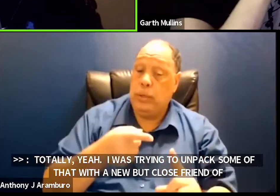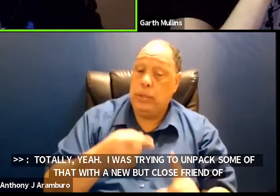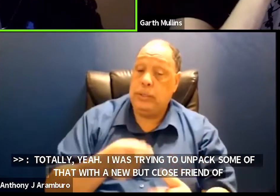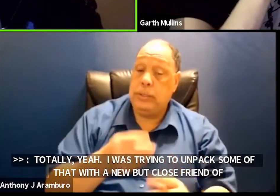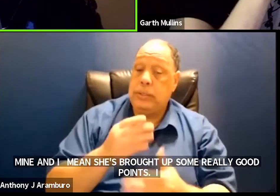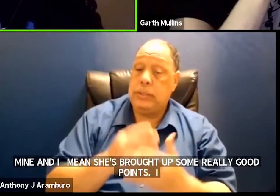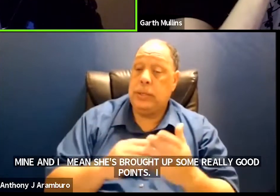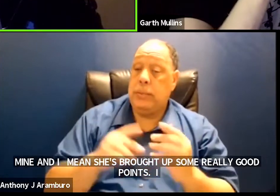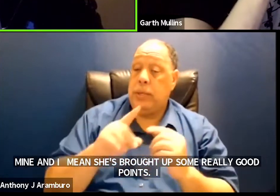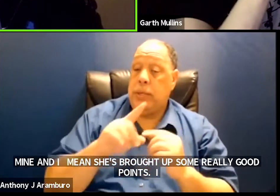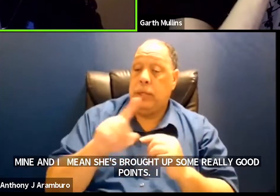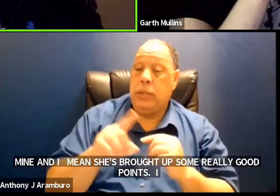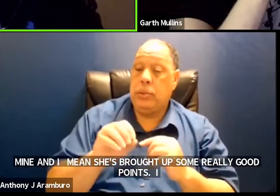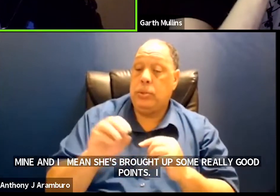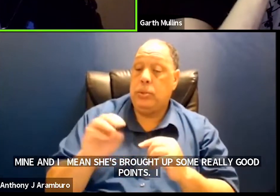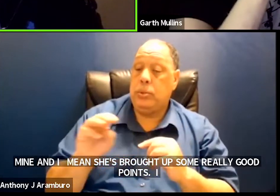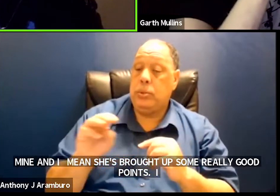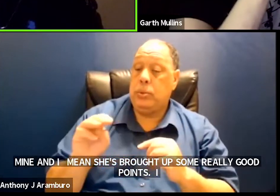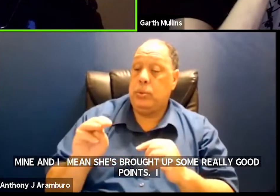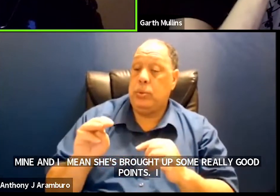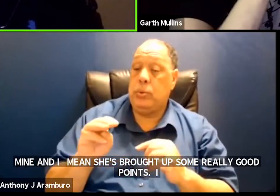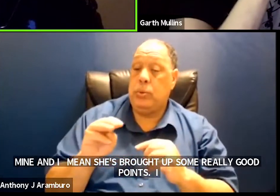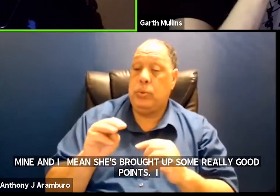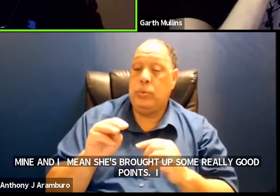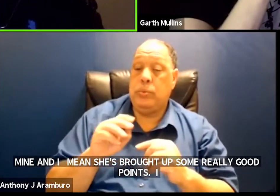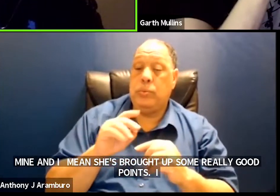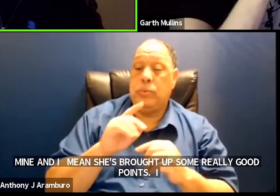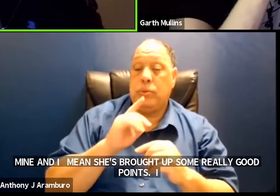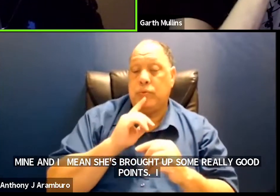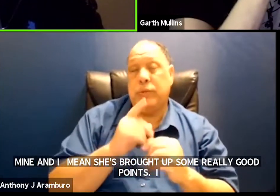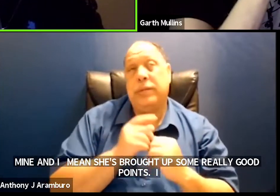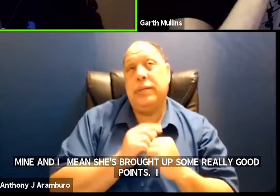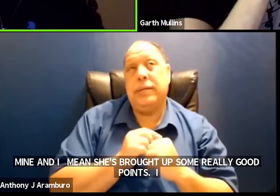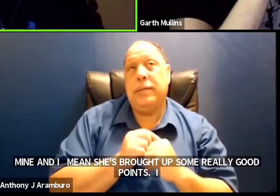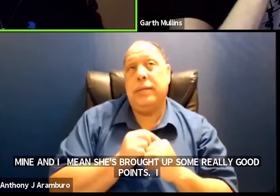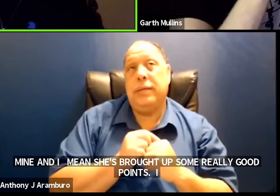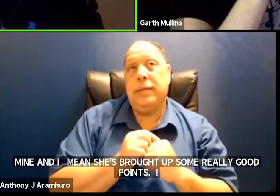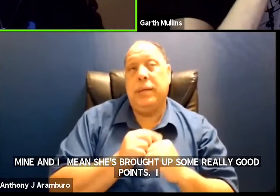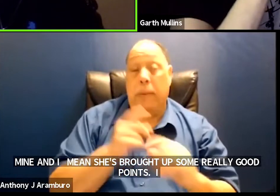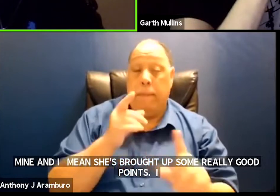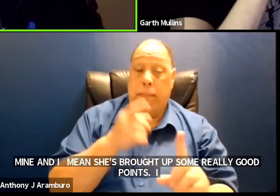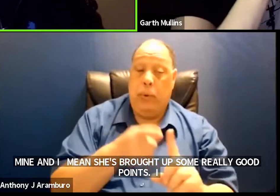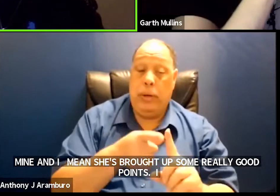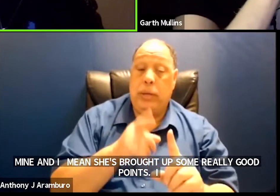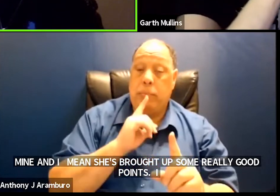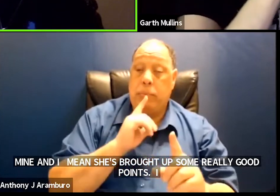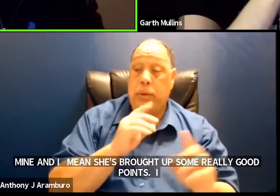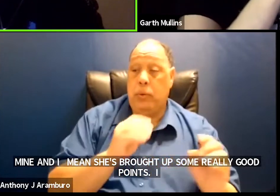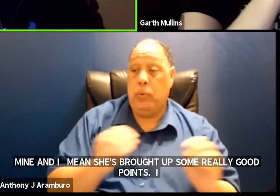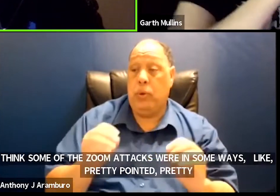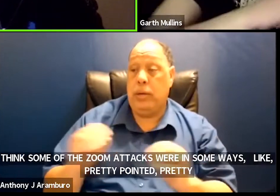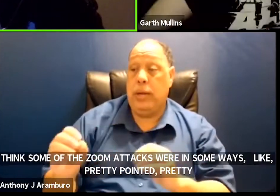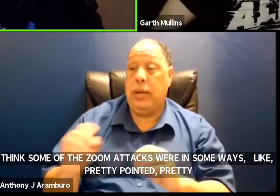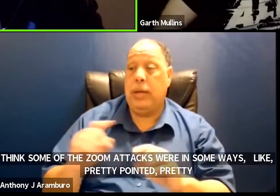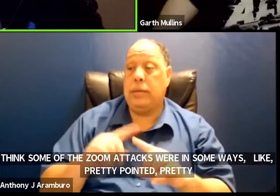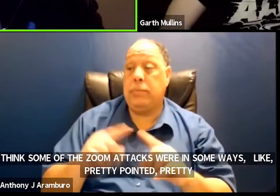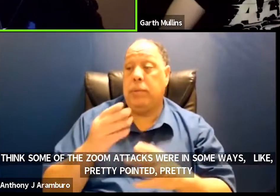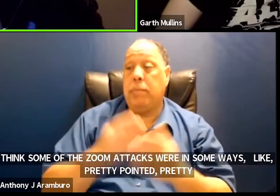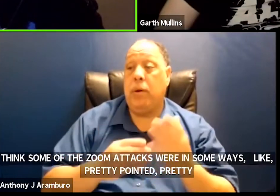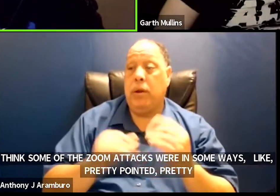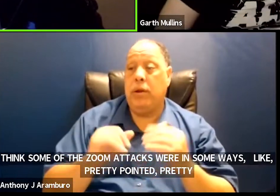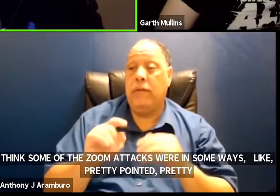attacks were in some ways like pretty um pointed pretty organized but i think part of it was just